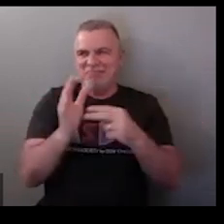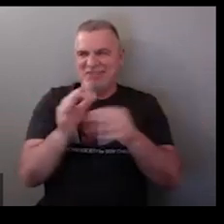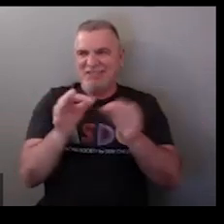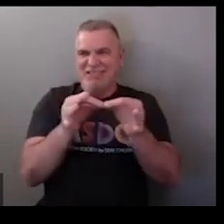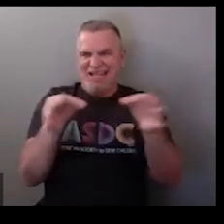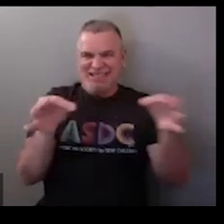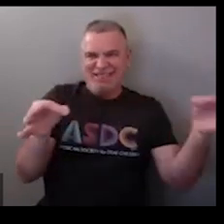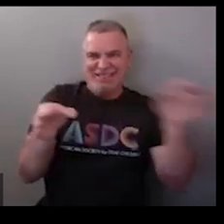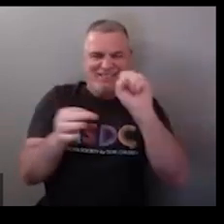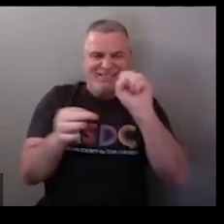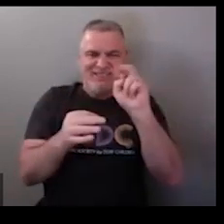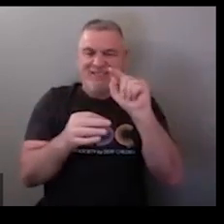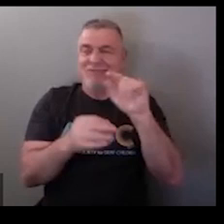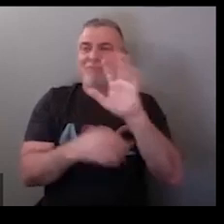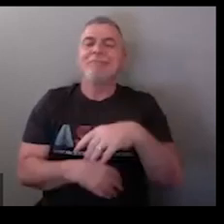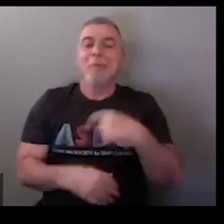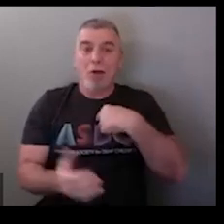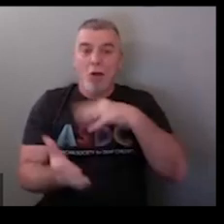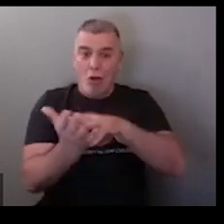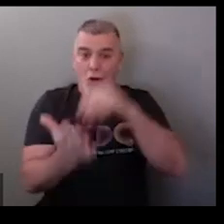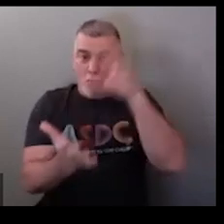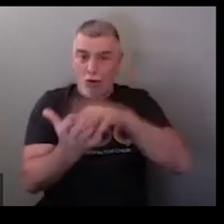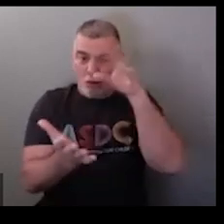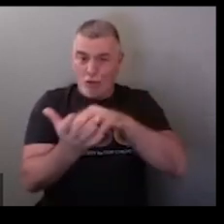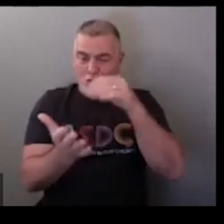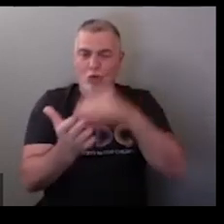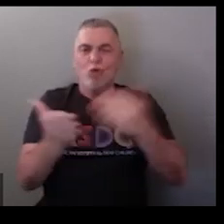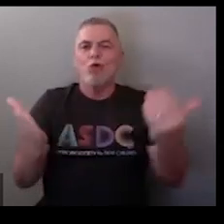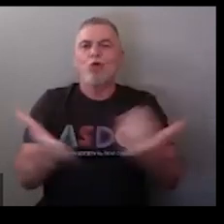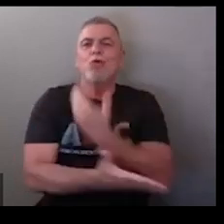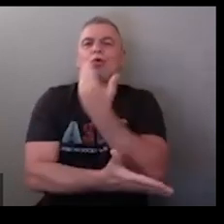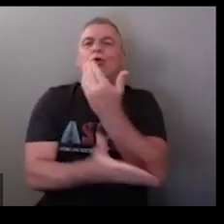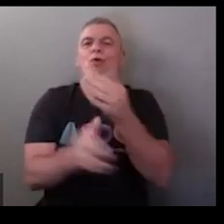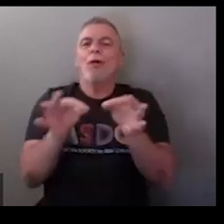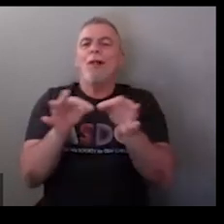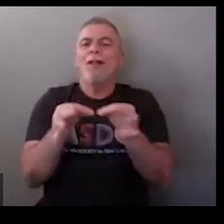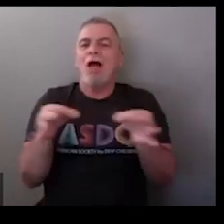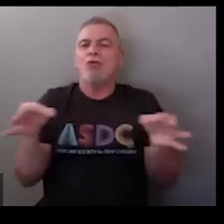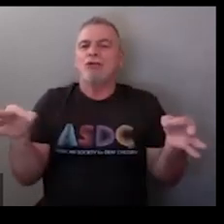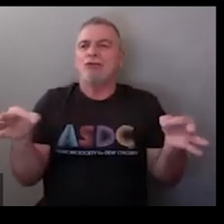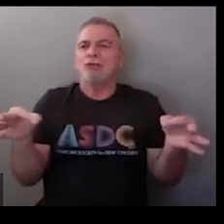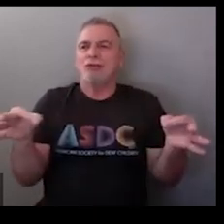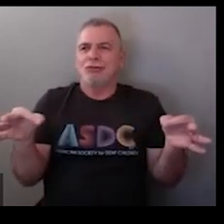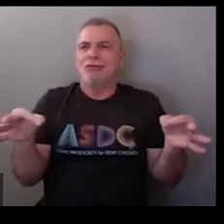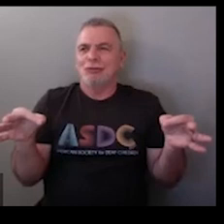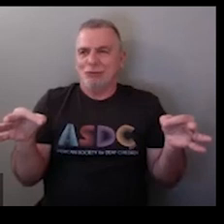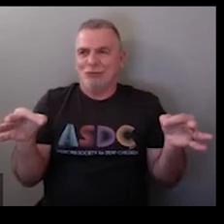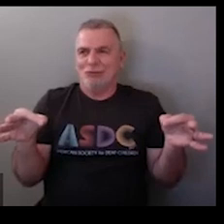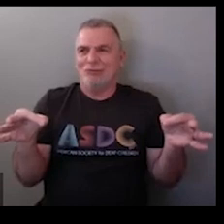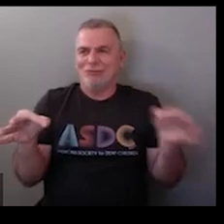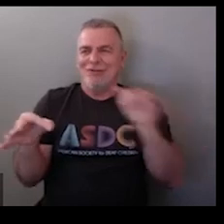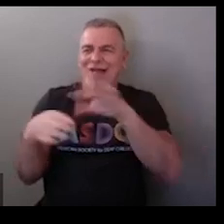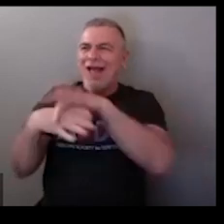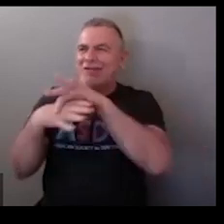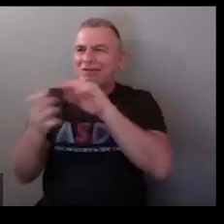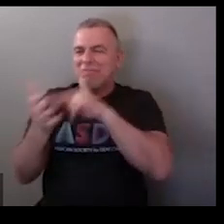know you're talking about sentence okay like if i'm learning a new language then again based on the